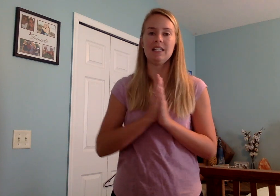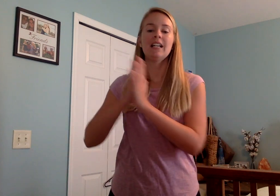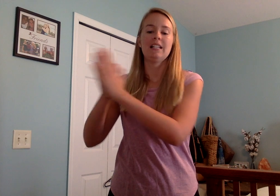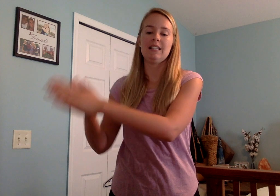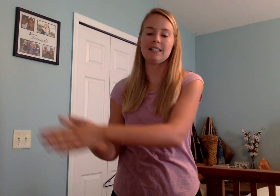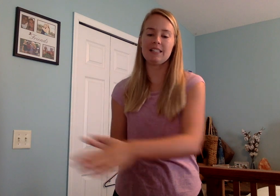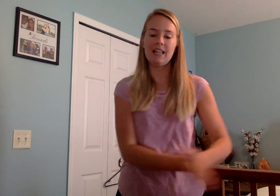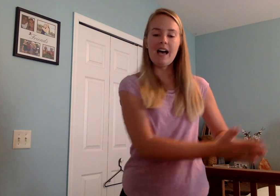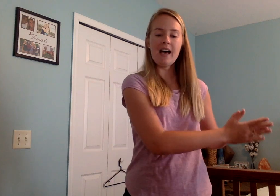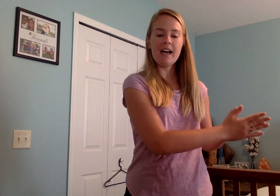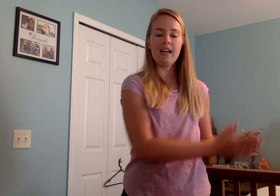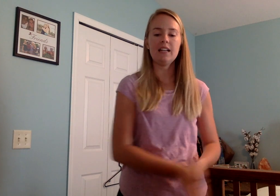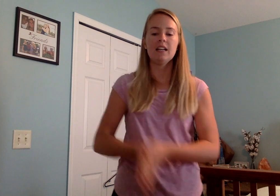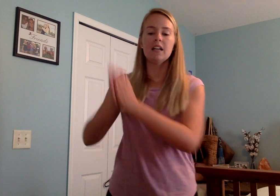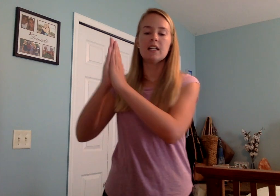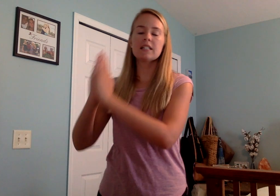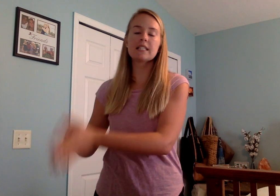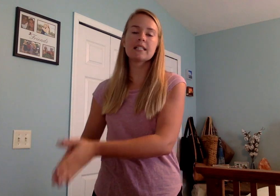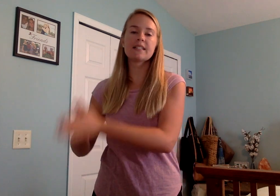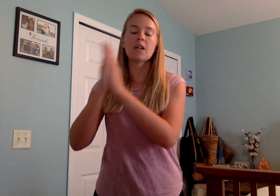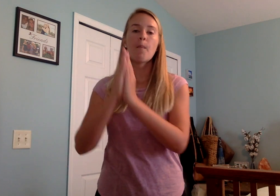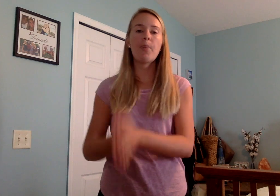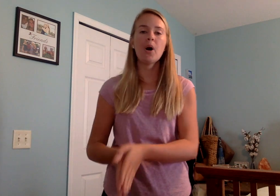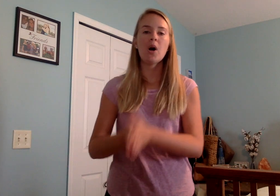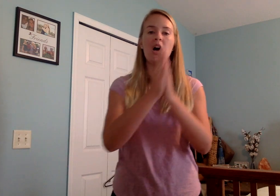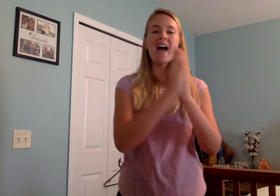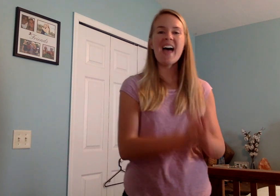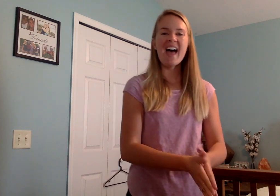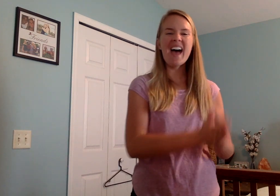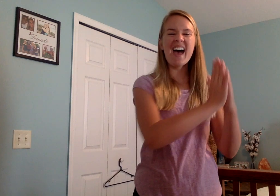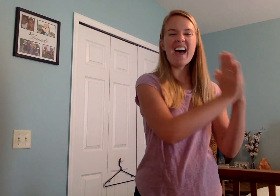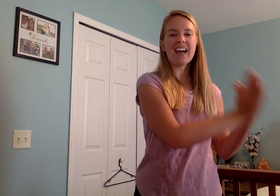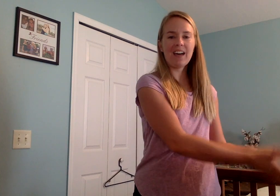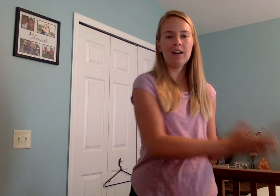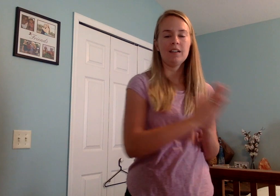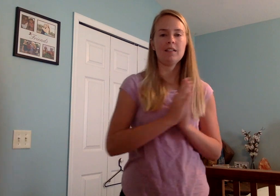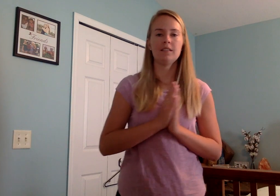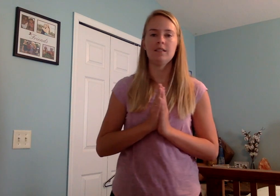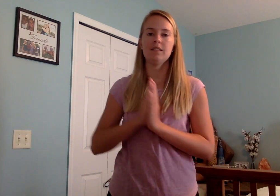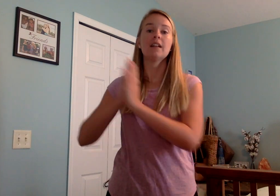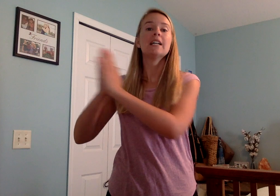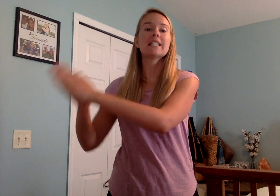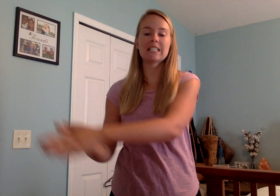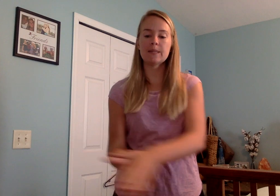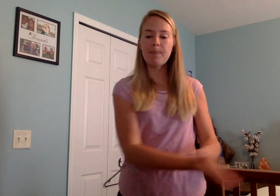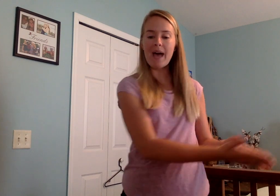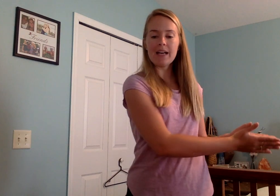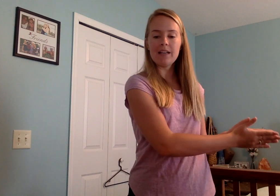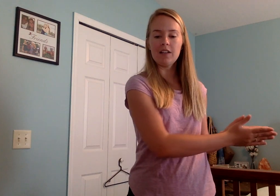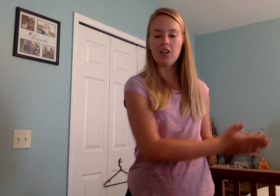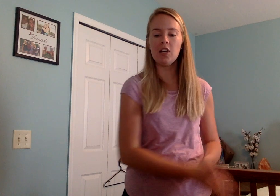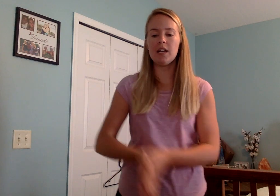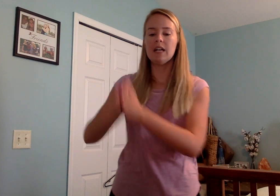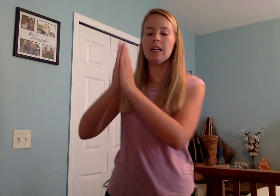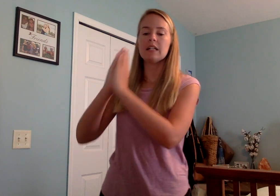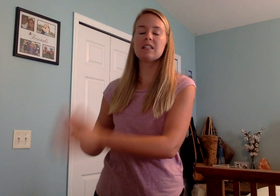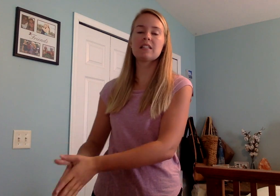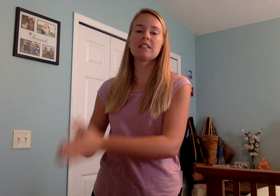Slide. S-p-e-ck. Speck. Good. S